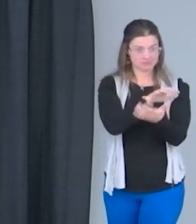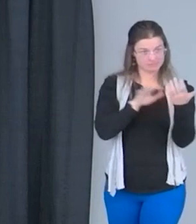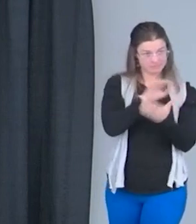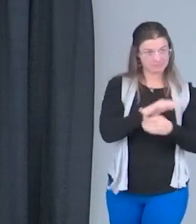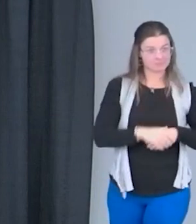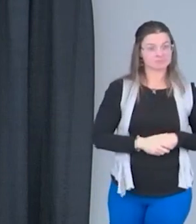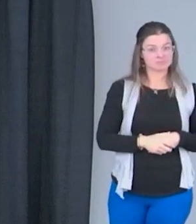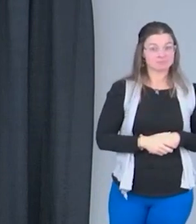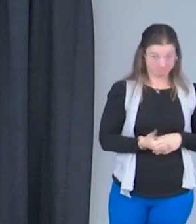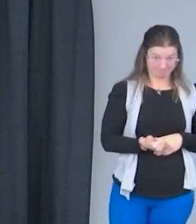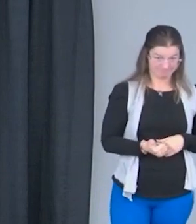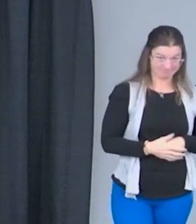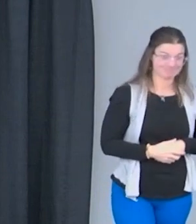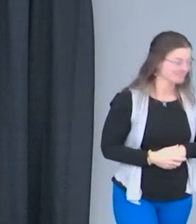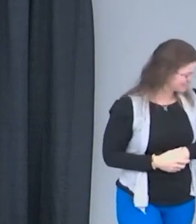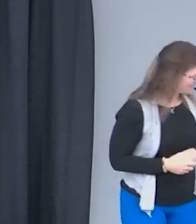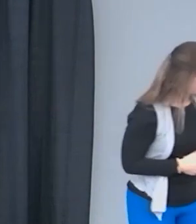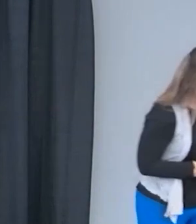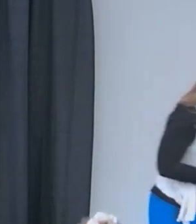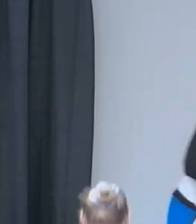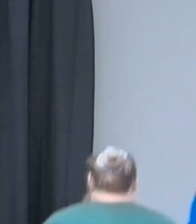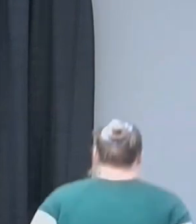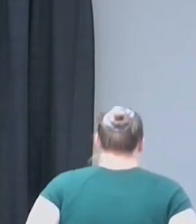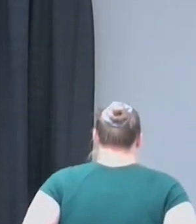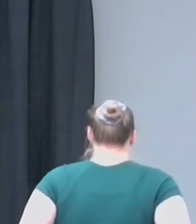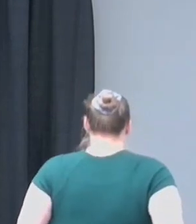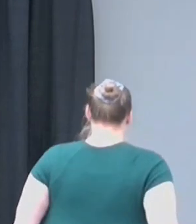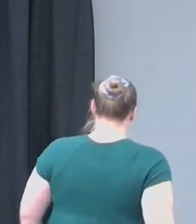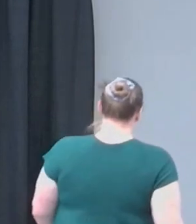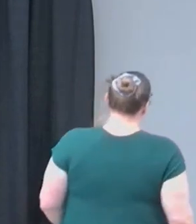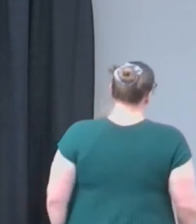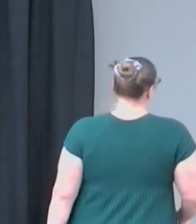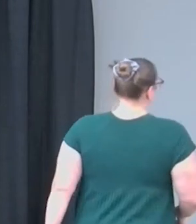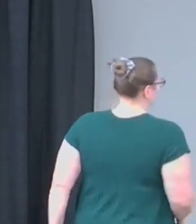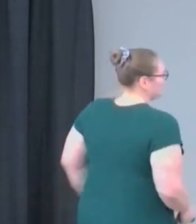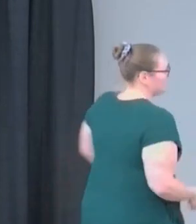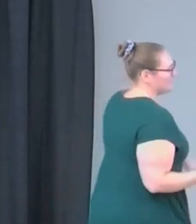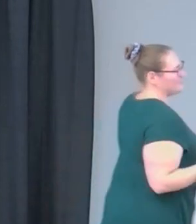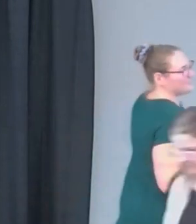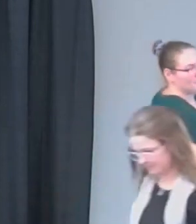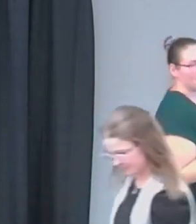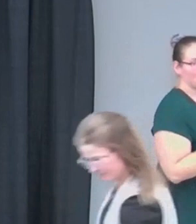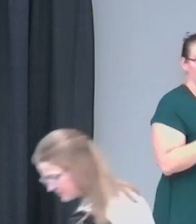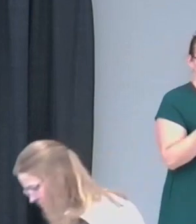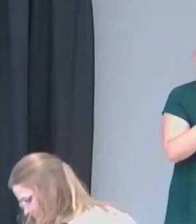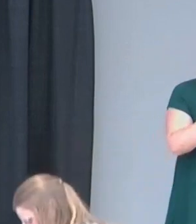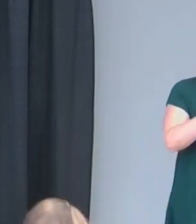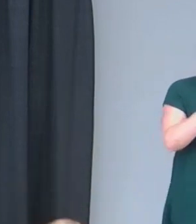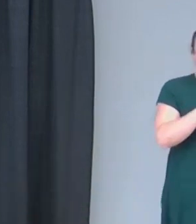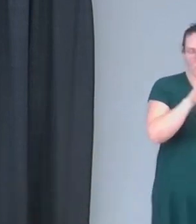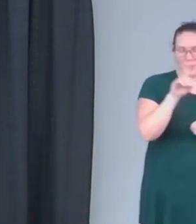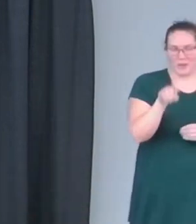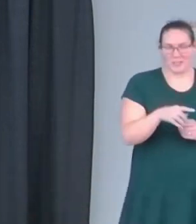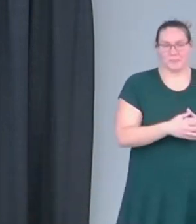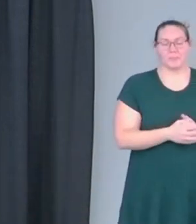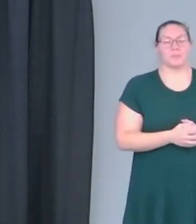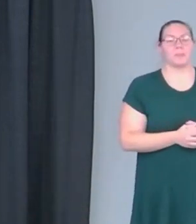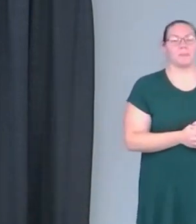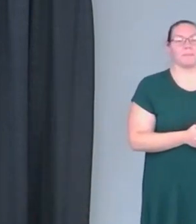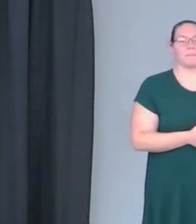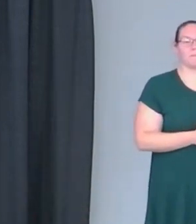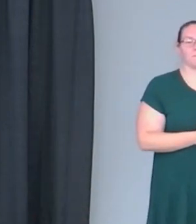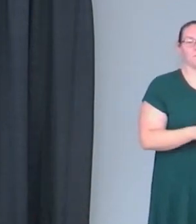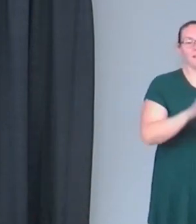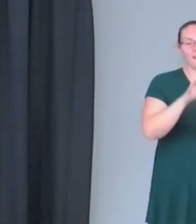Thank you. We have time for one more question and then a comment. The question is, is there a faith